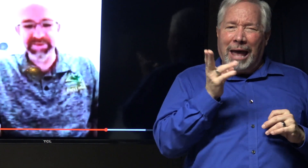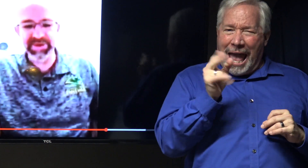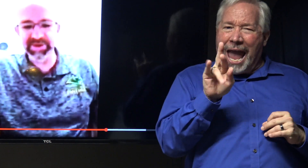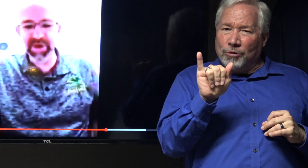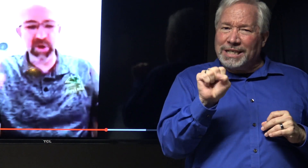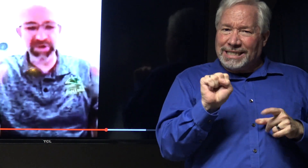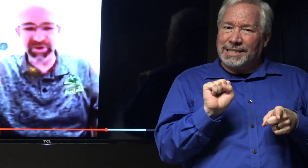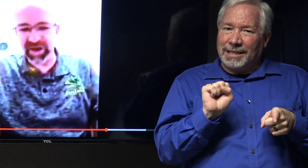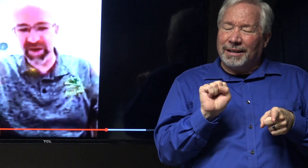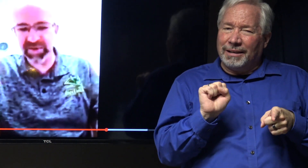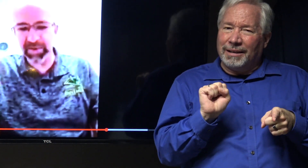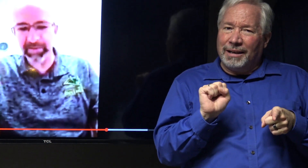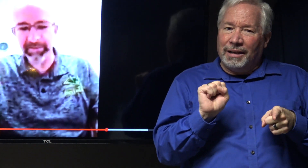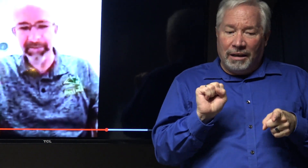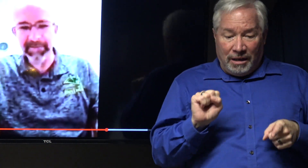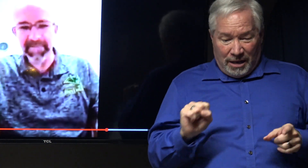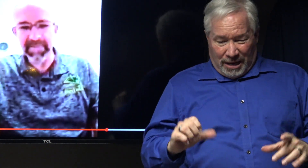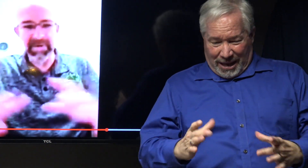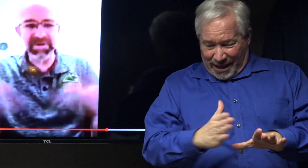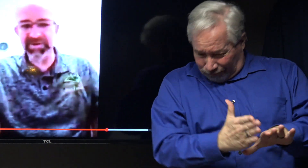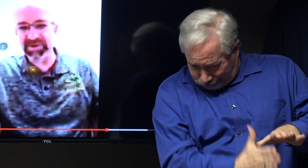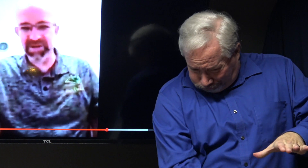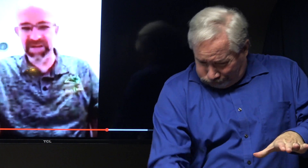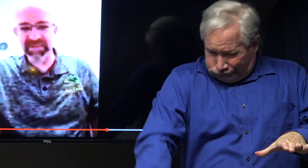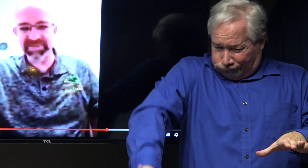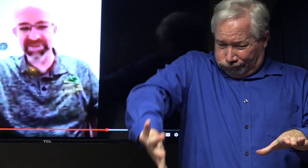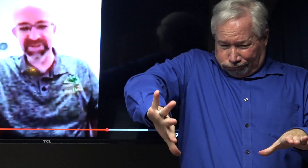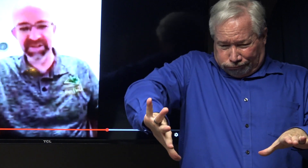There was a huge hole in the ground. Buildings were collapsed.